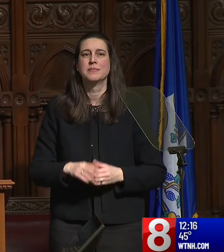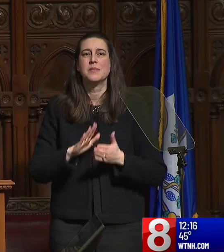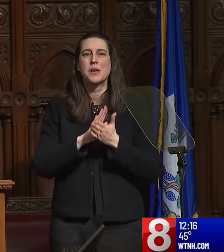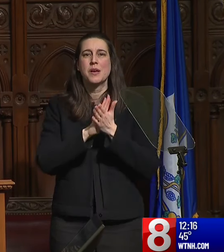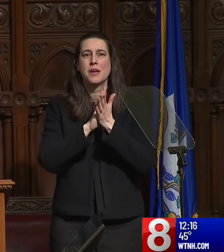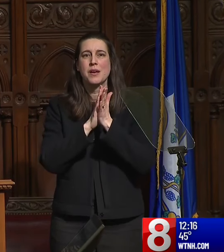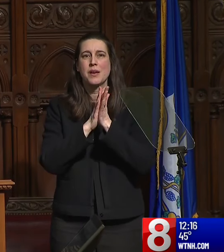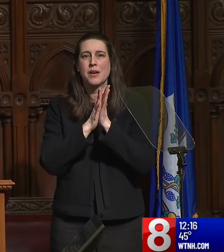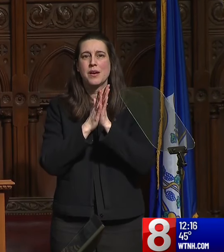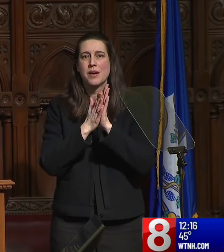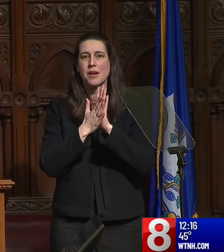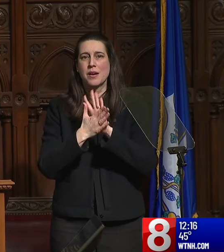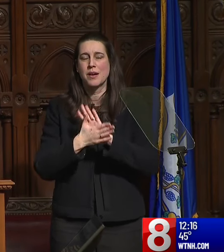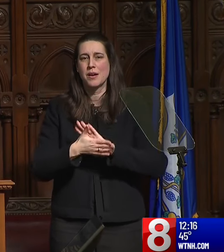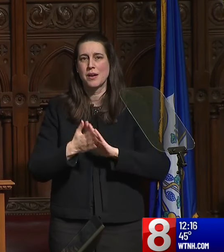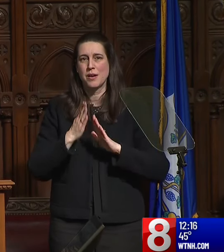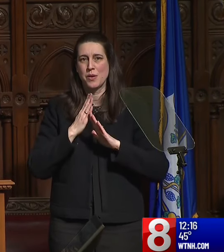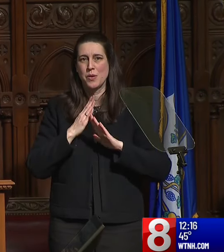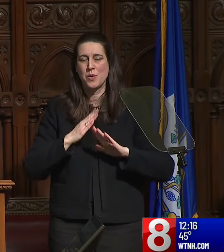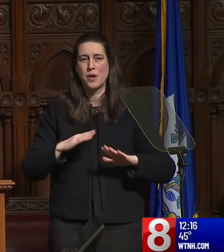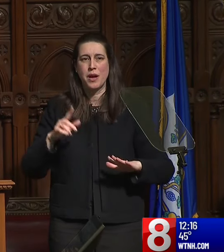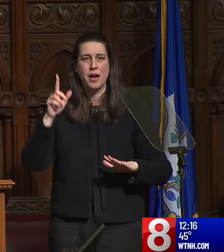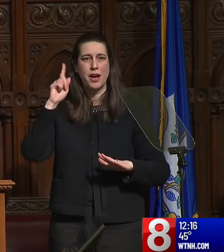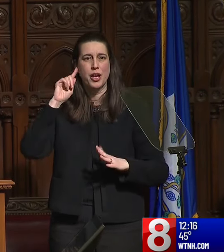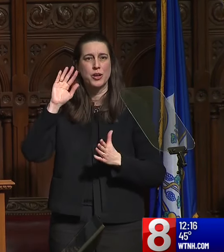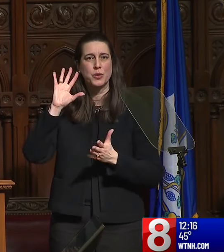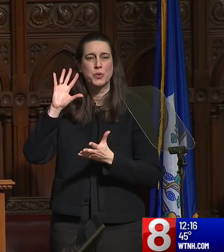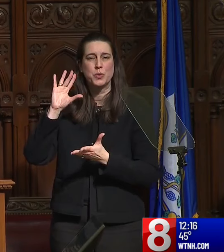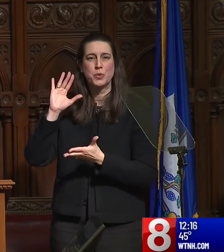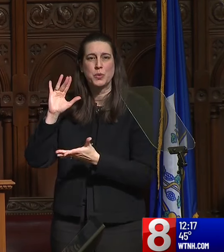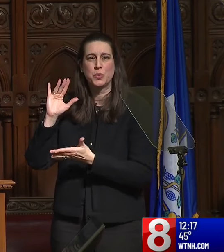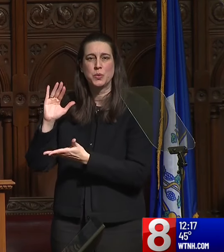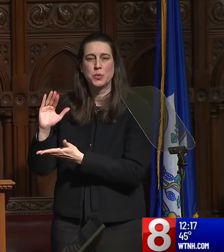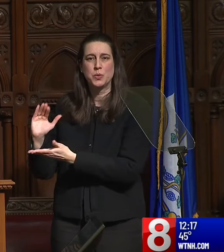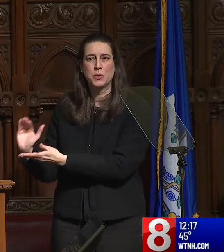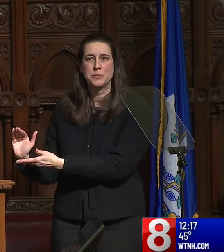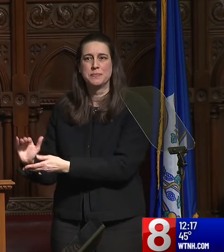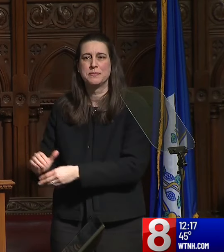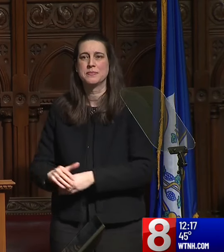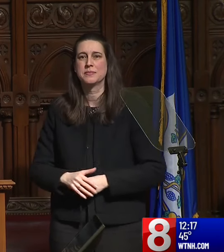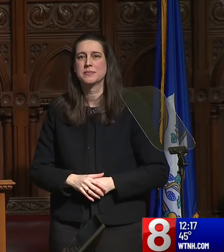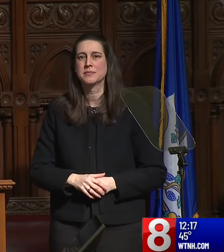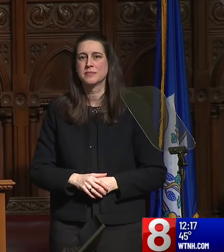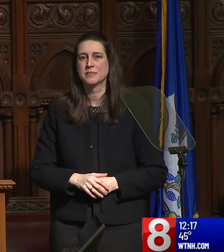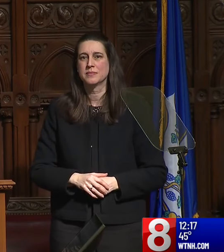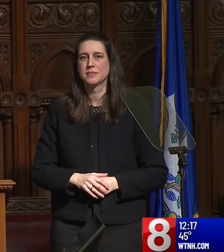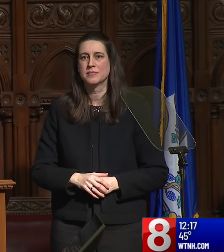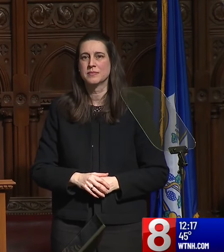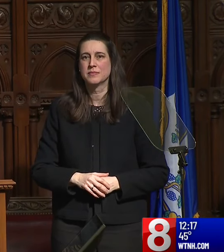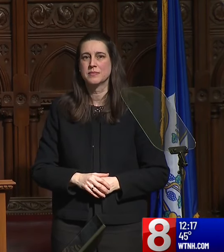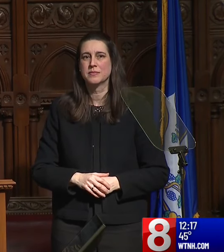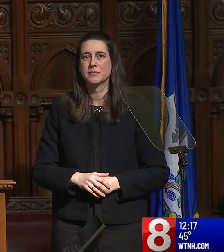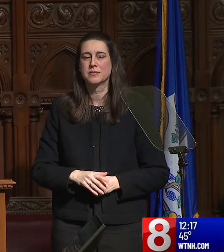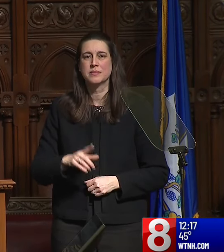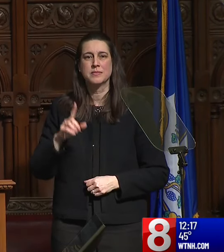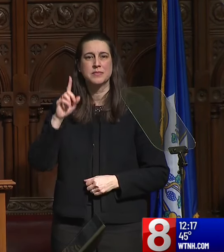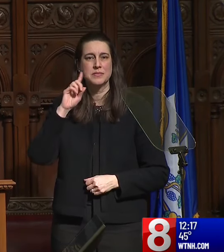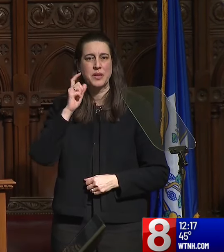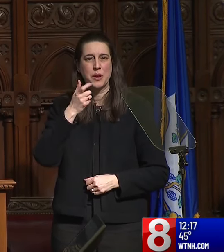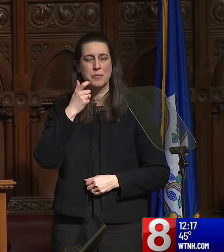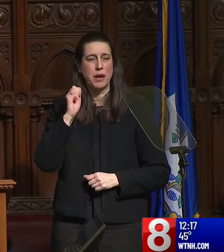just beginning. He's got another about half hour to go in this speech where he had begun talking about issues like housing and transportation.